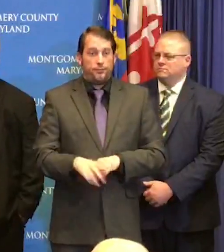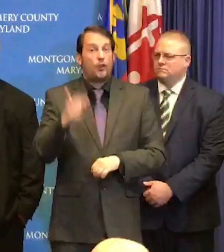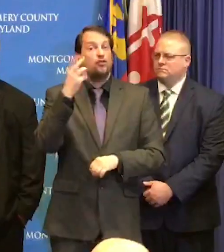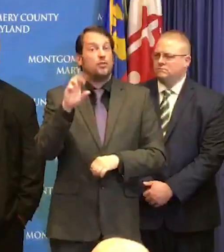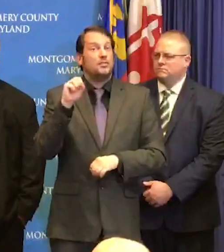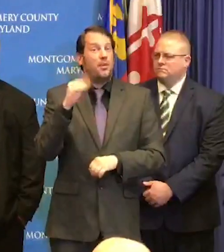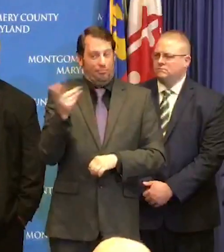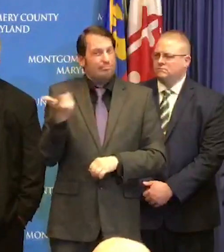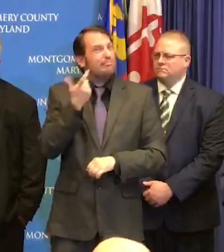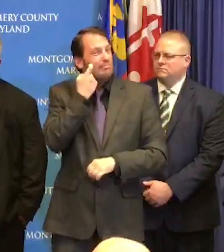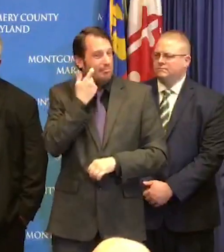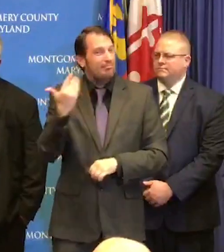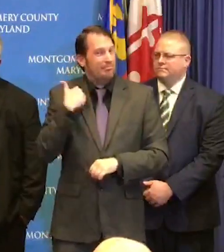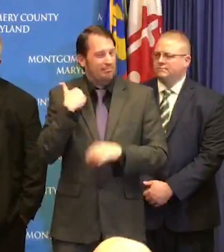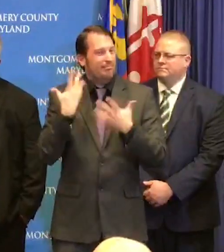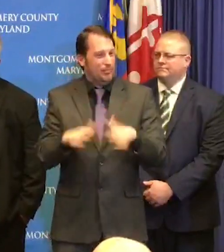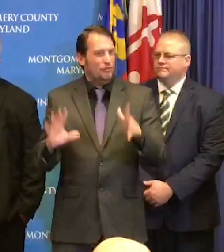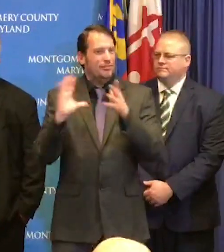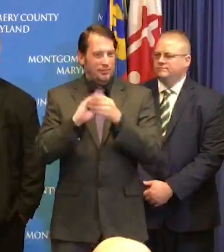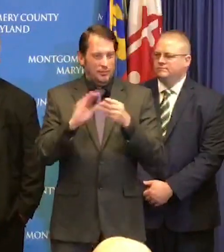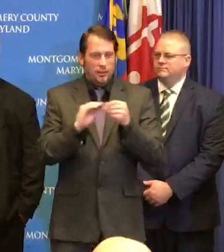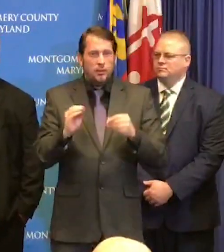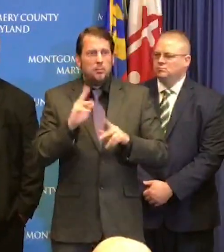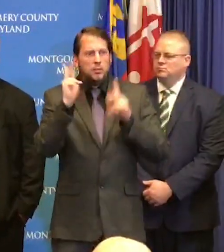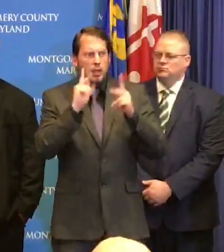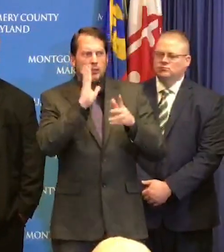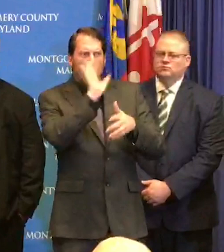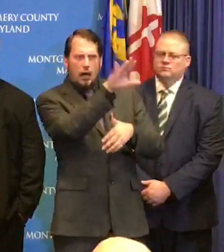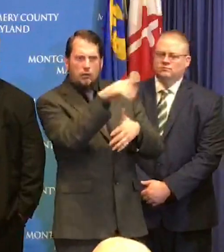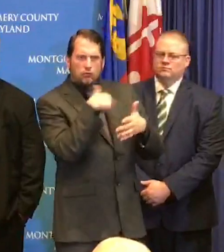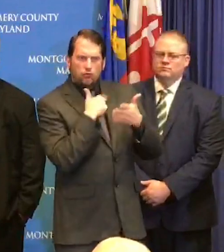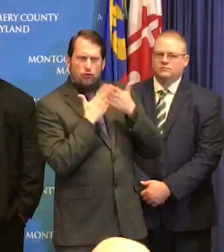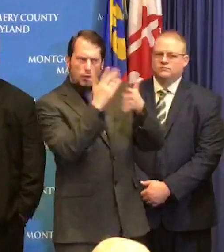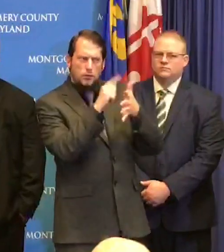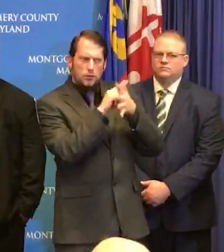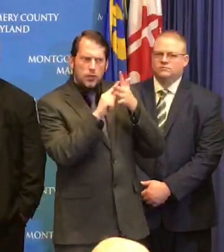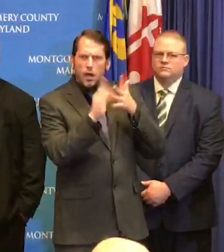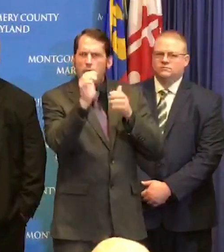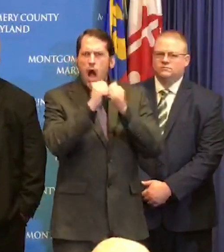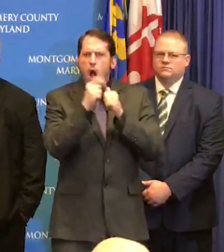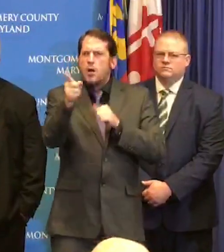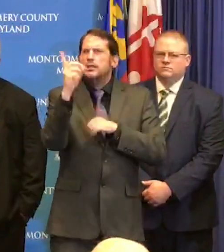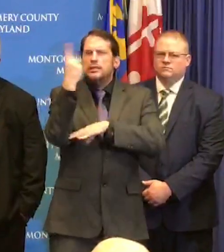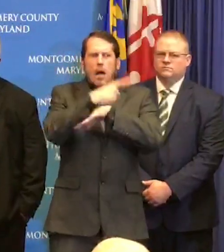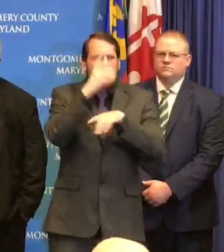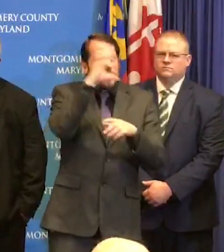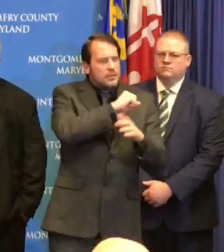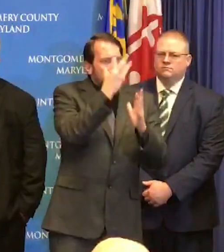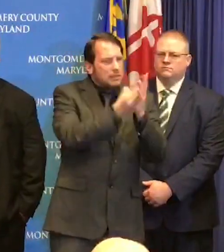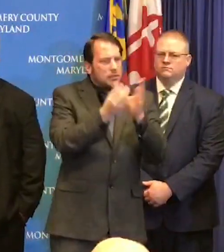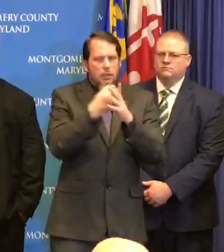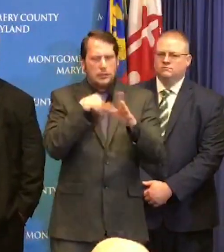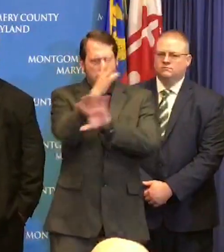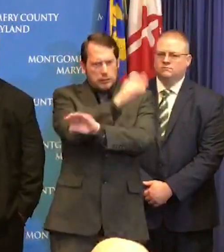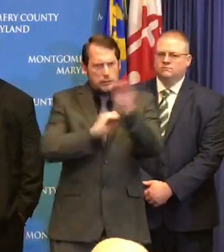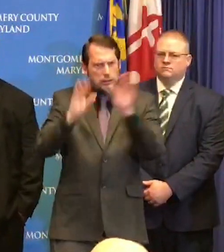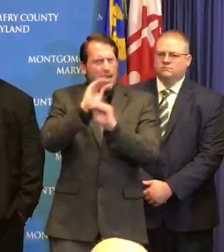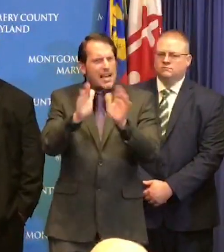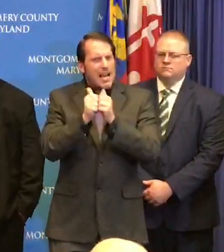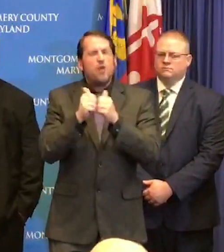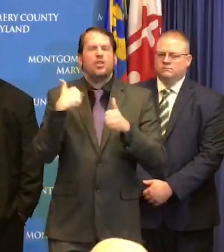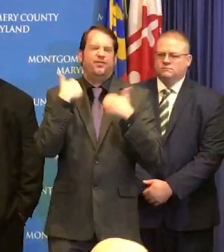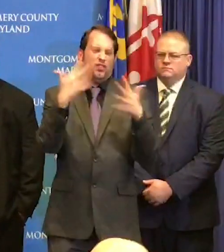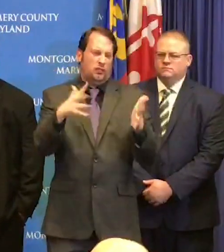had our makeup days planned for so we are in conversations with the state superintendent after the press conference today really discussing